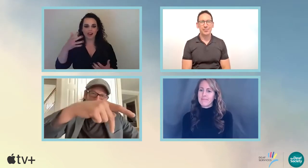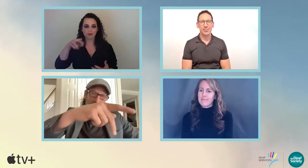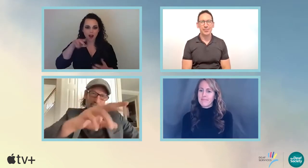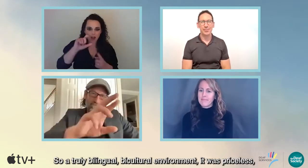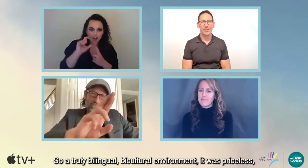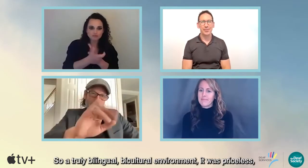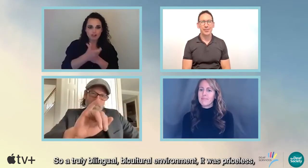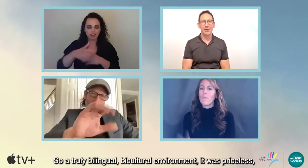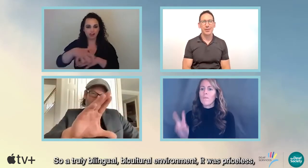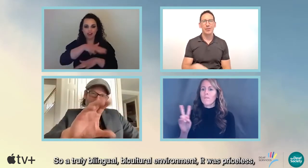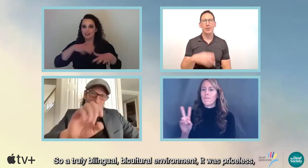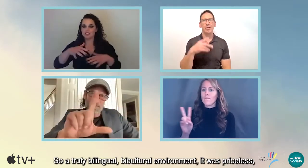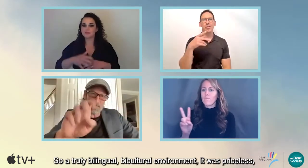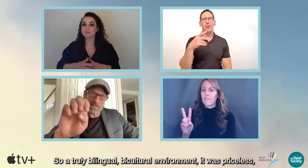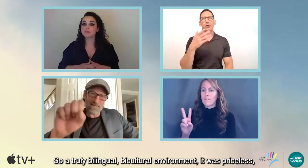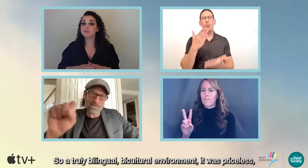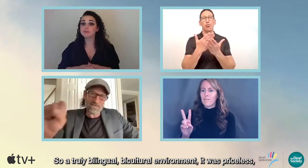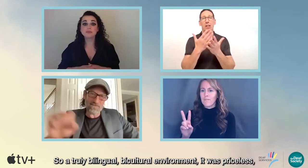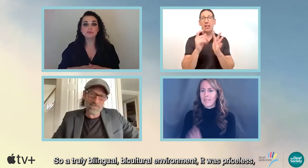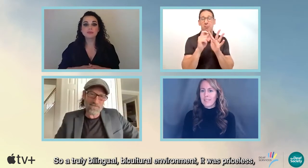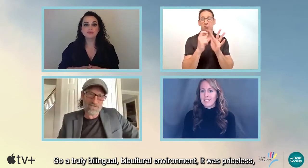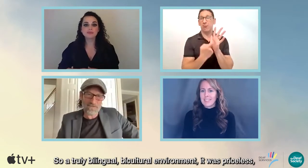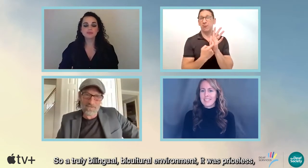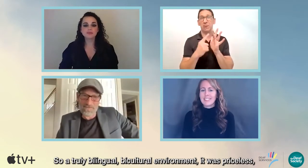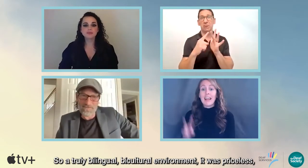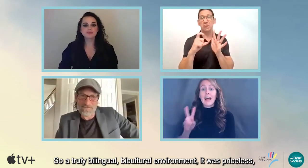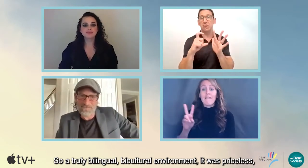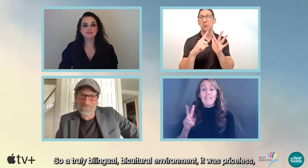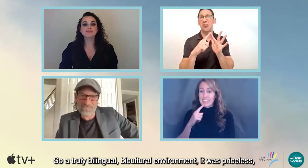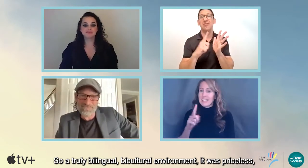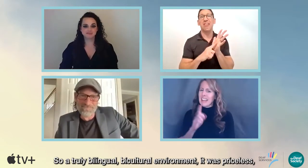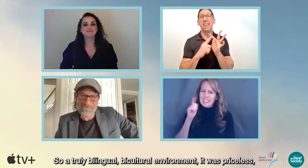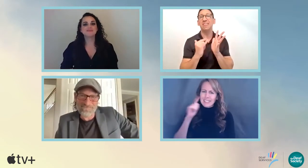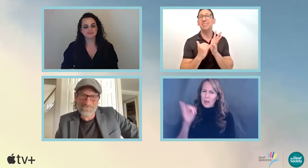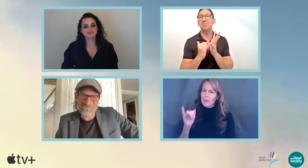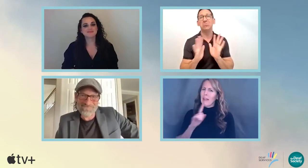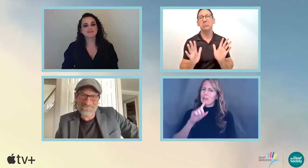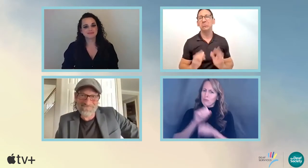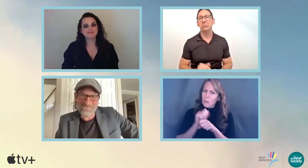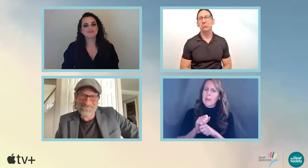So a truly bilingual, bicultural environment. It was priceless.